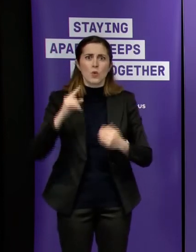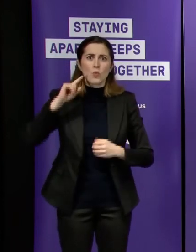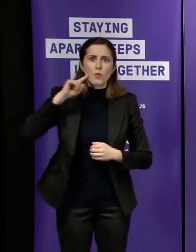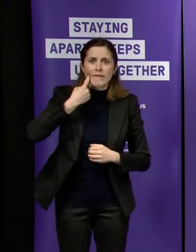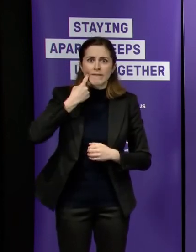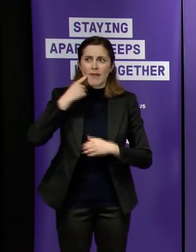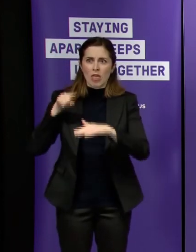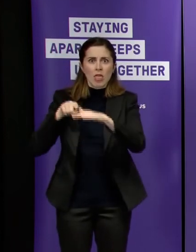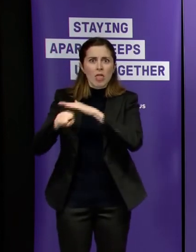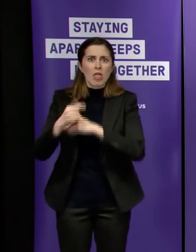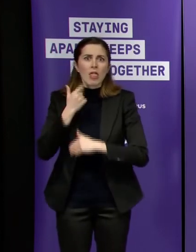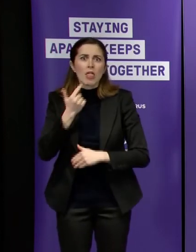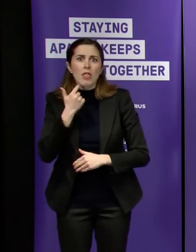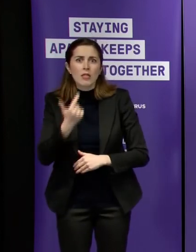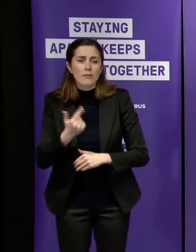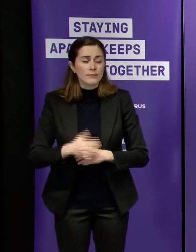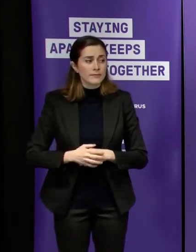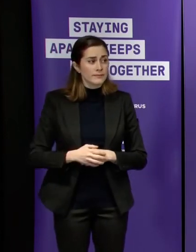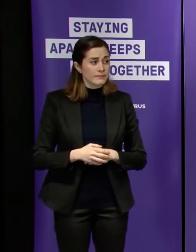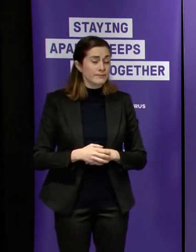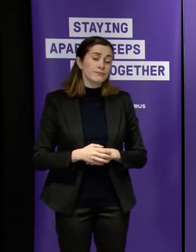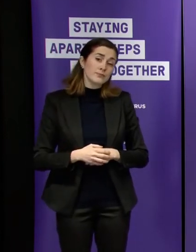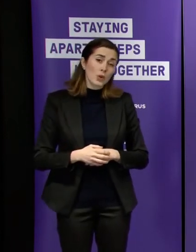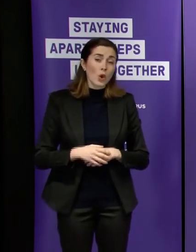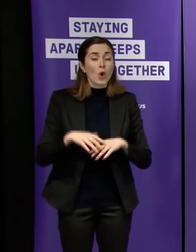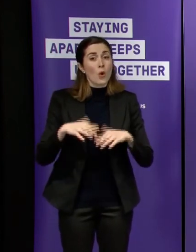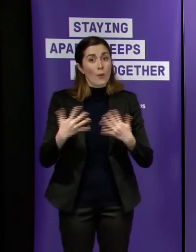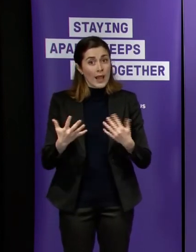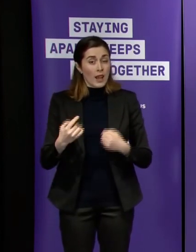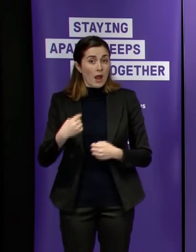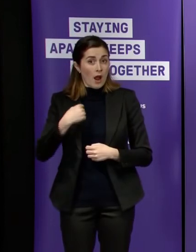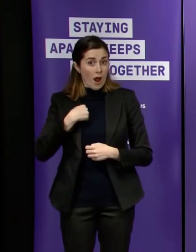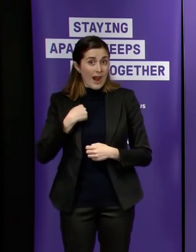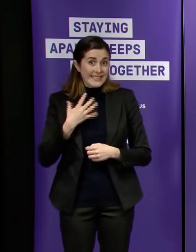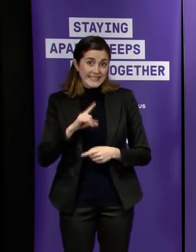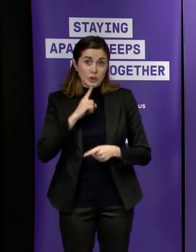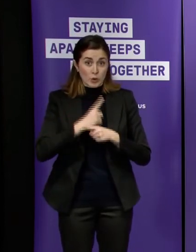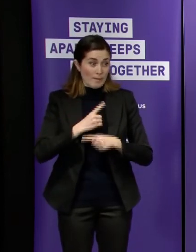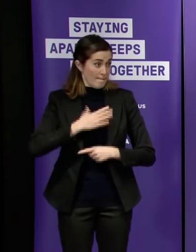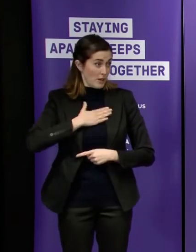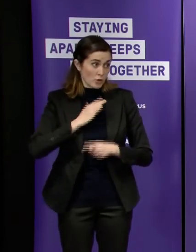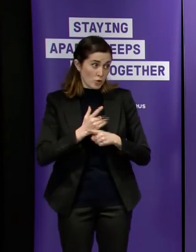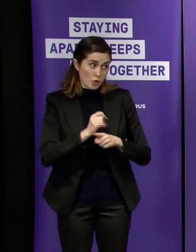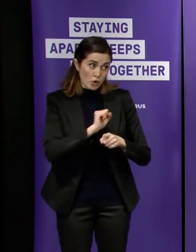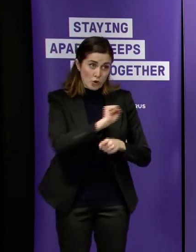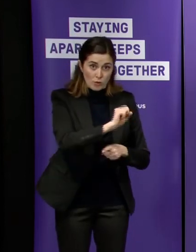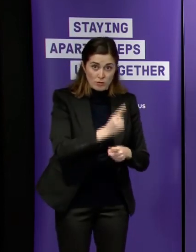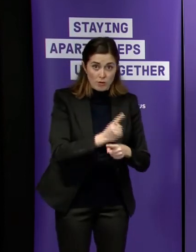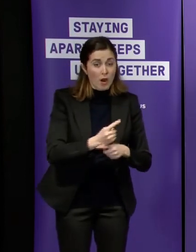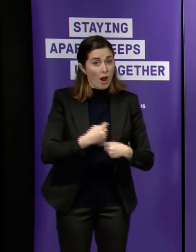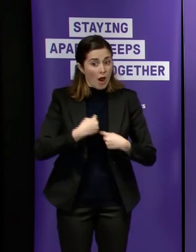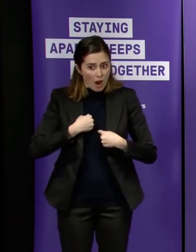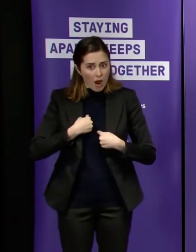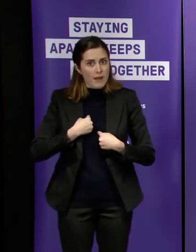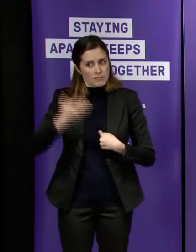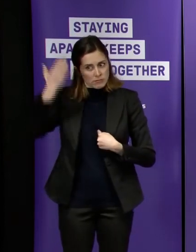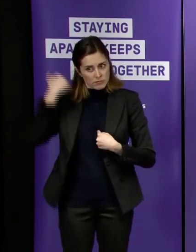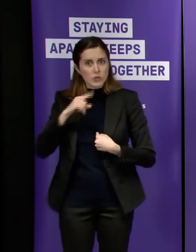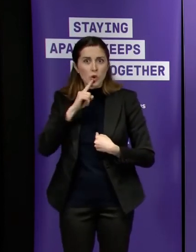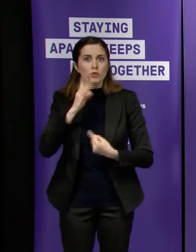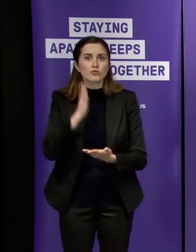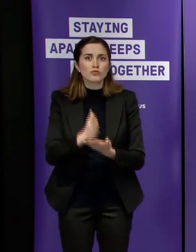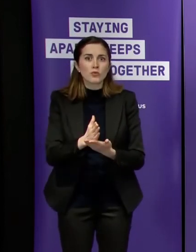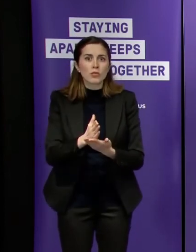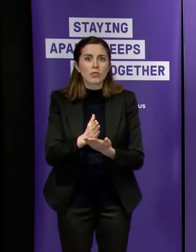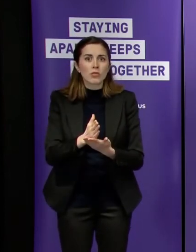well having been the one who made the point i suppose i'm uniquely qualified to put it to you that what i said was factual what i